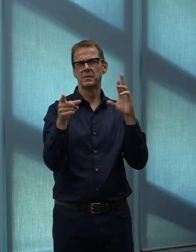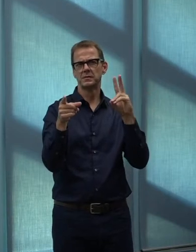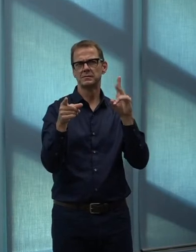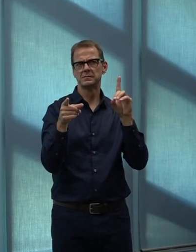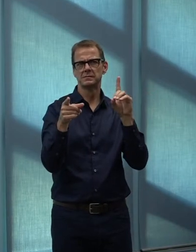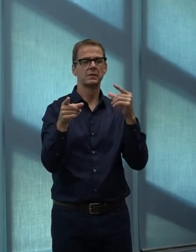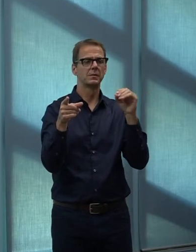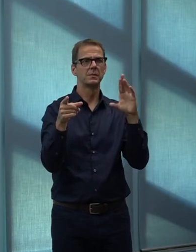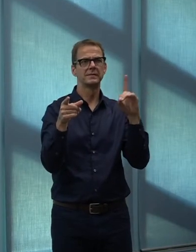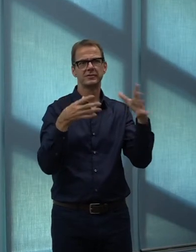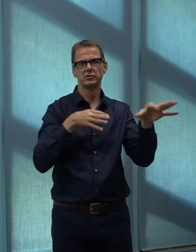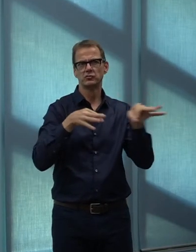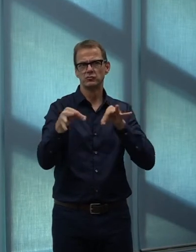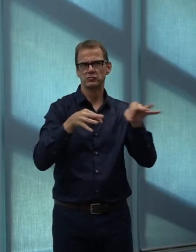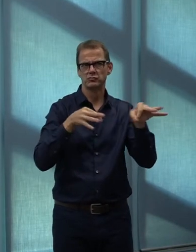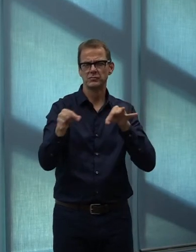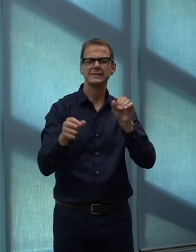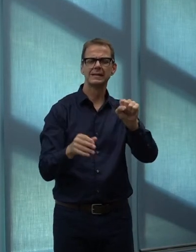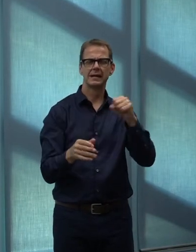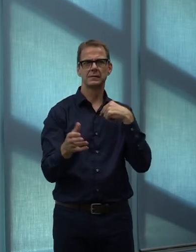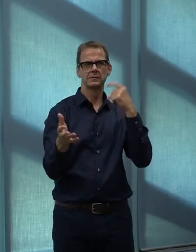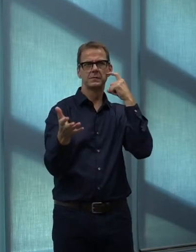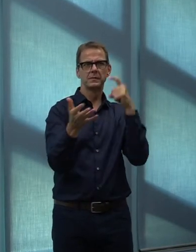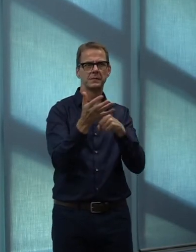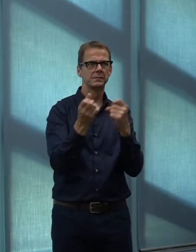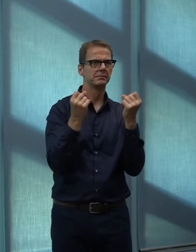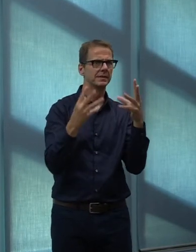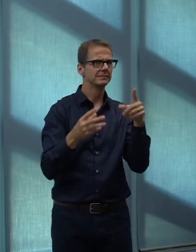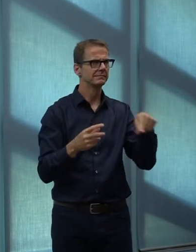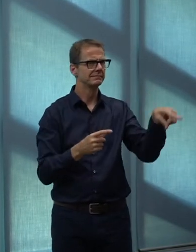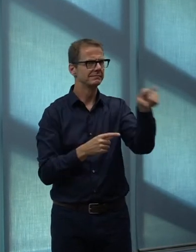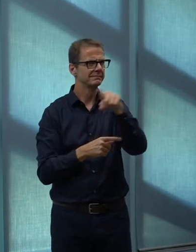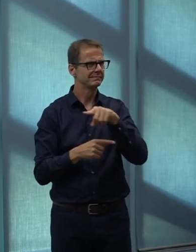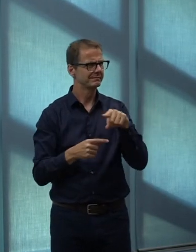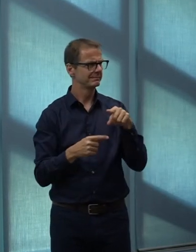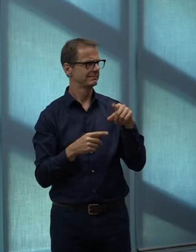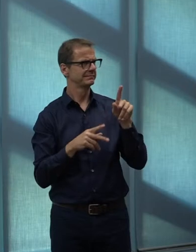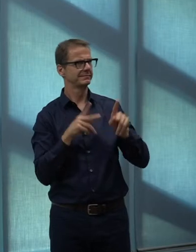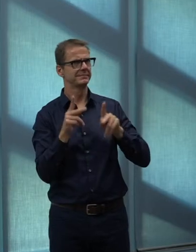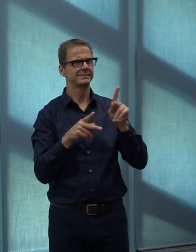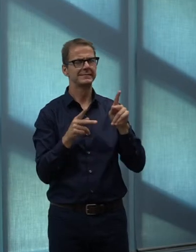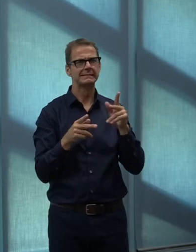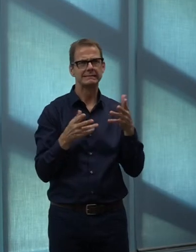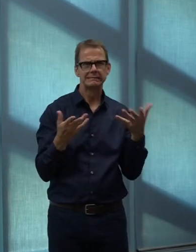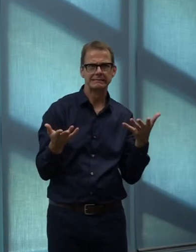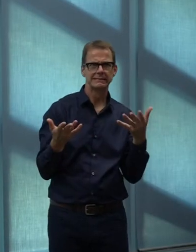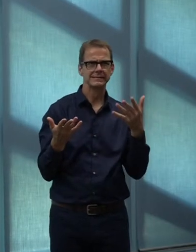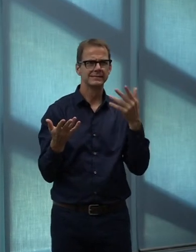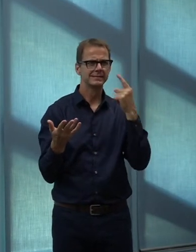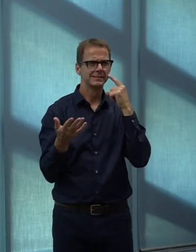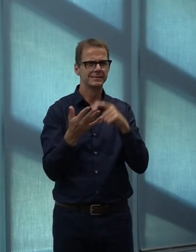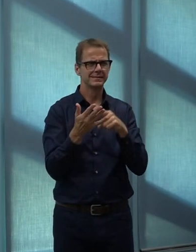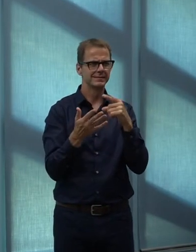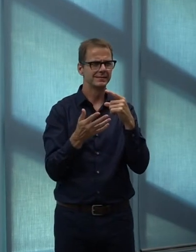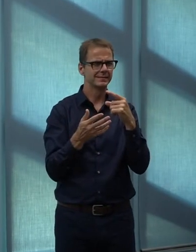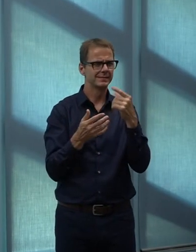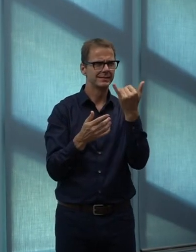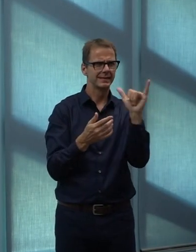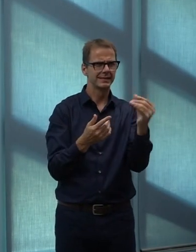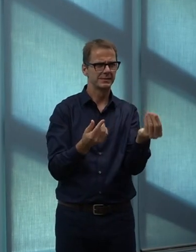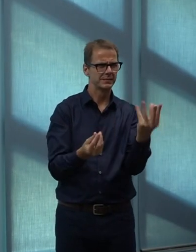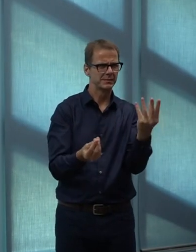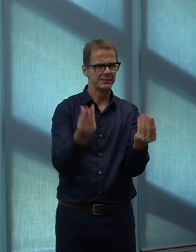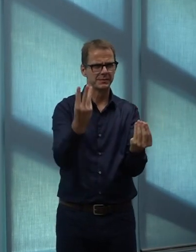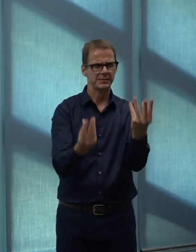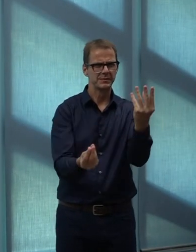And we appreciate Edmontonians patience as we work through these very challenging financial times for not just our city,